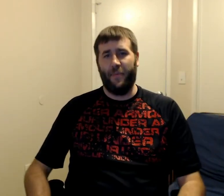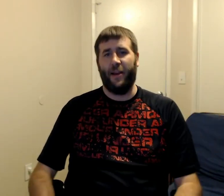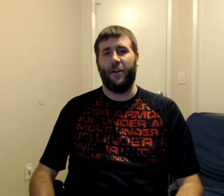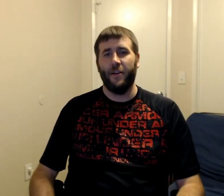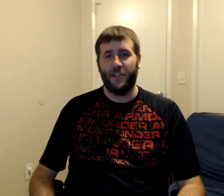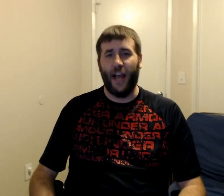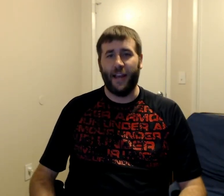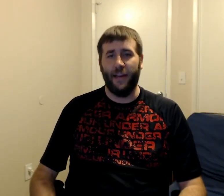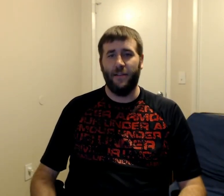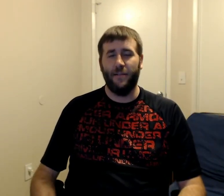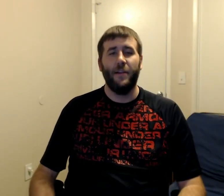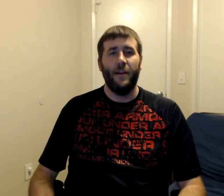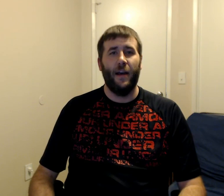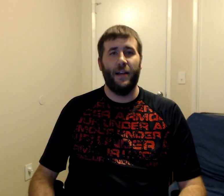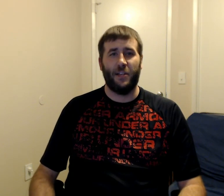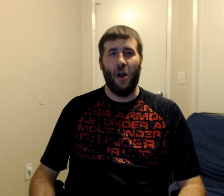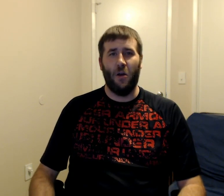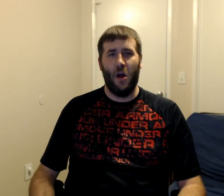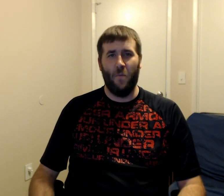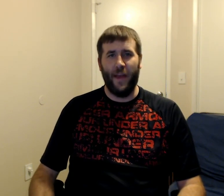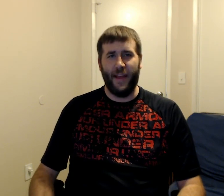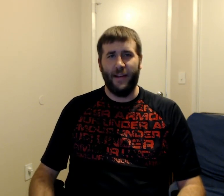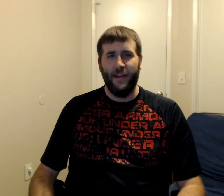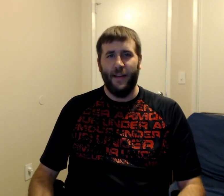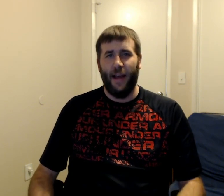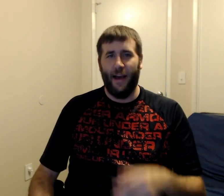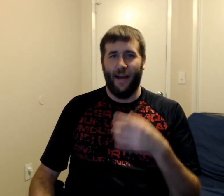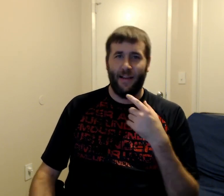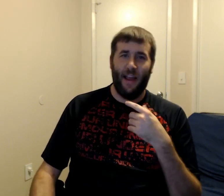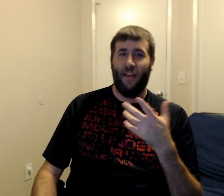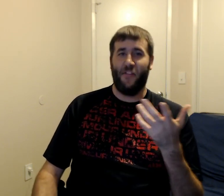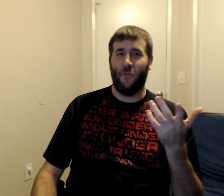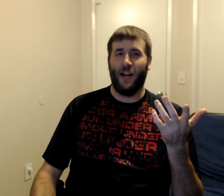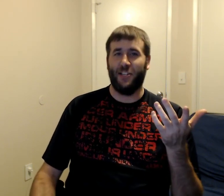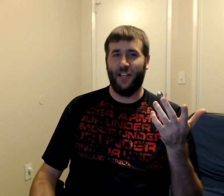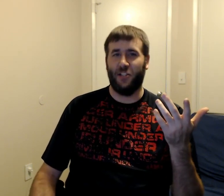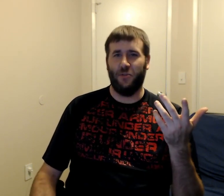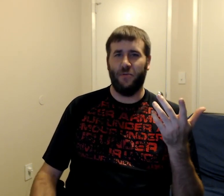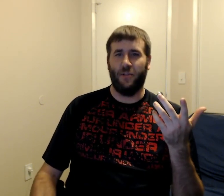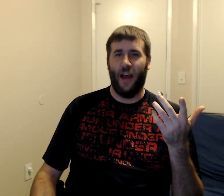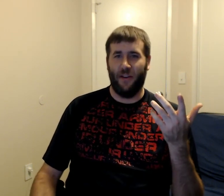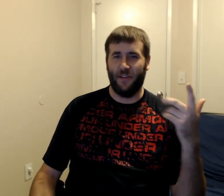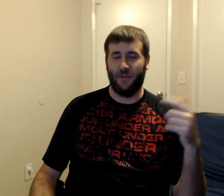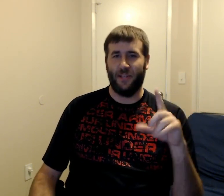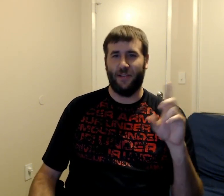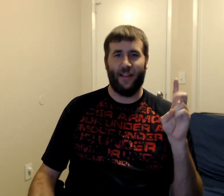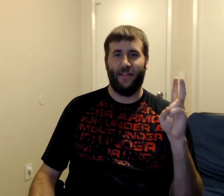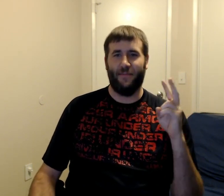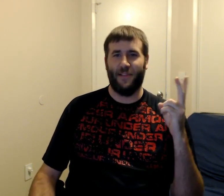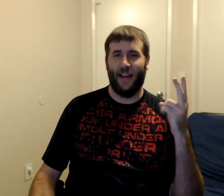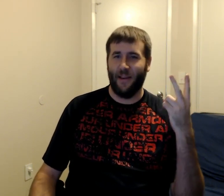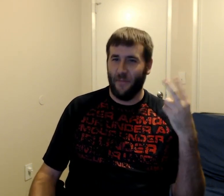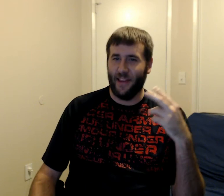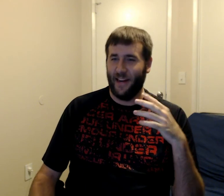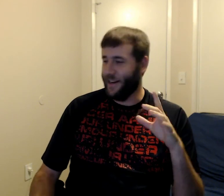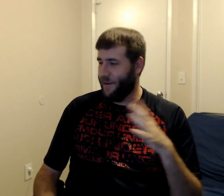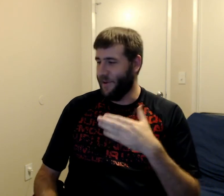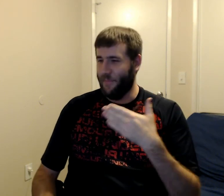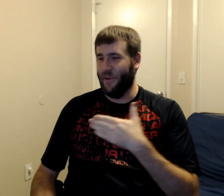here. Second. Uh... To go along with it. Uh... If you're watching this, you now know this is like the second one that I did. I'm gonna put...